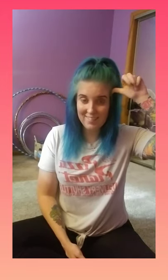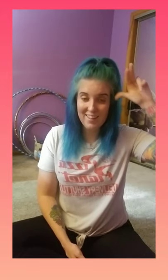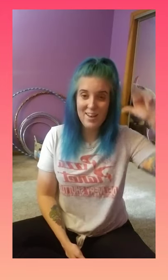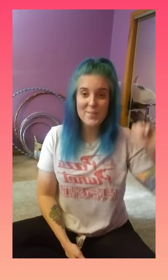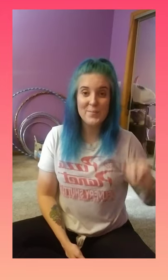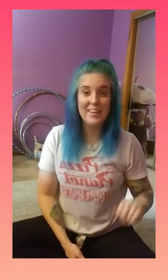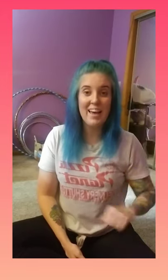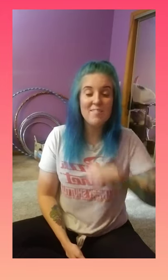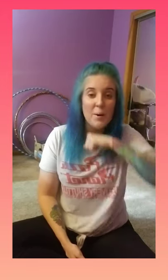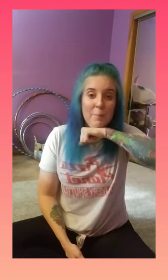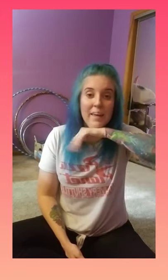We have our pig.